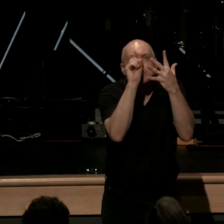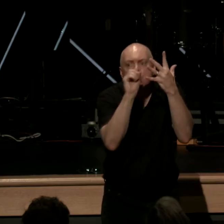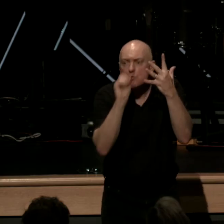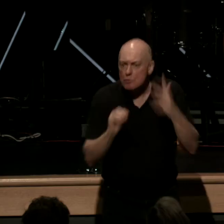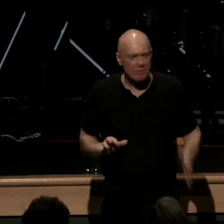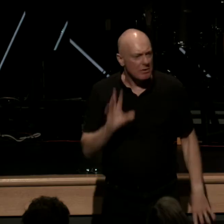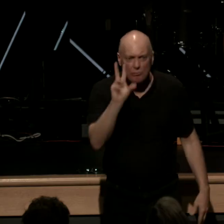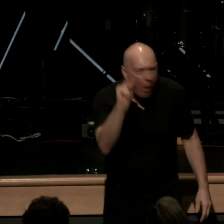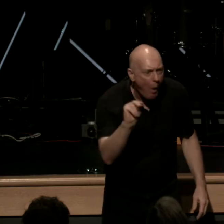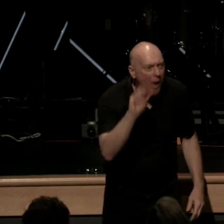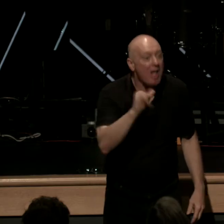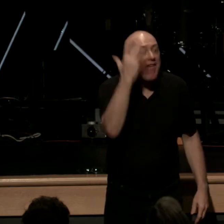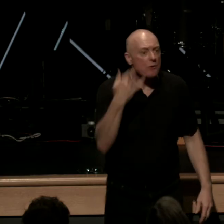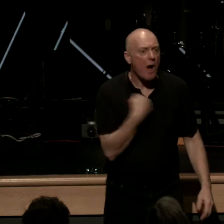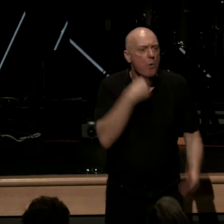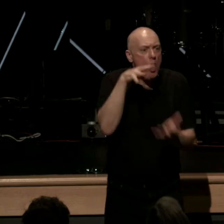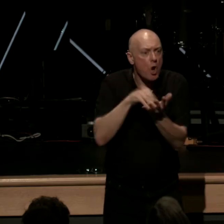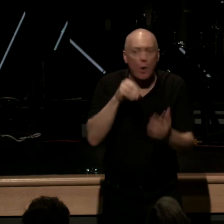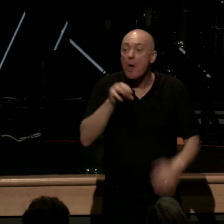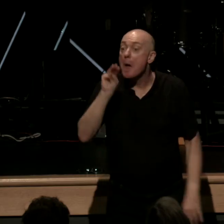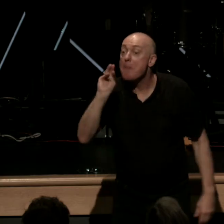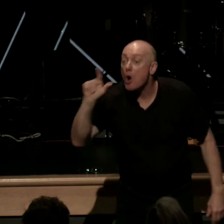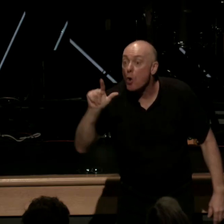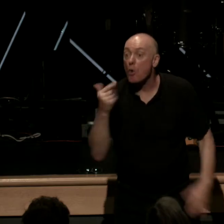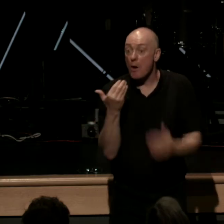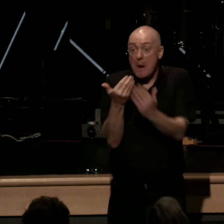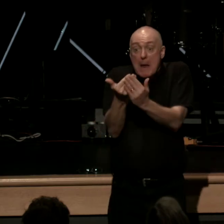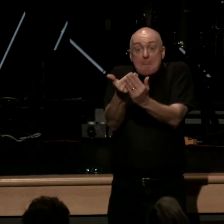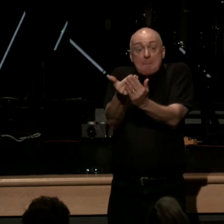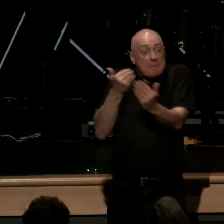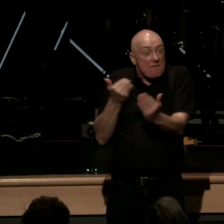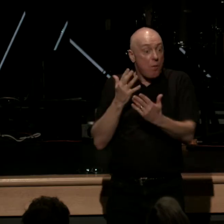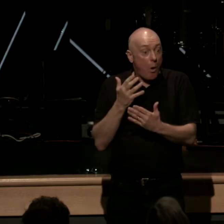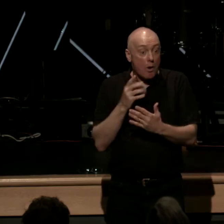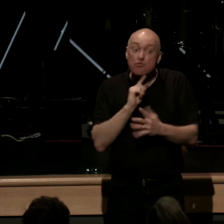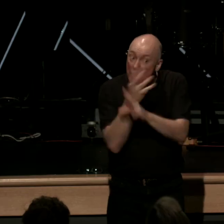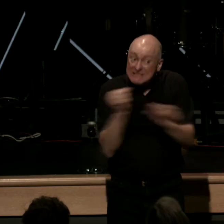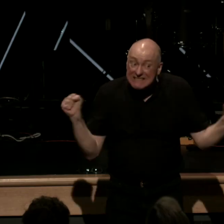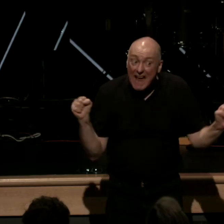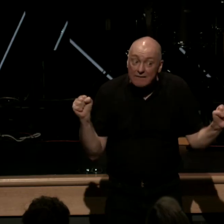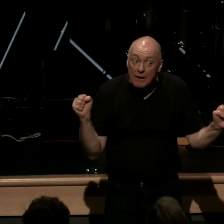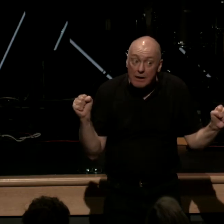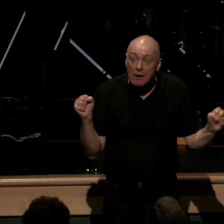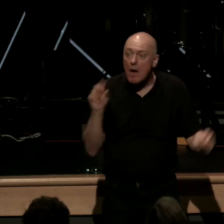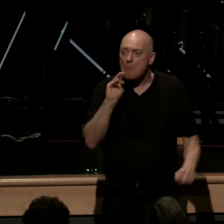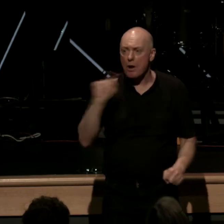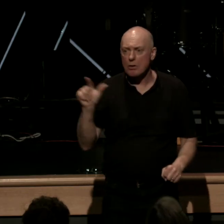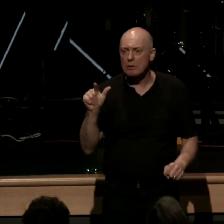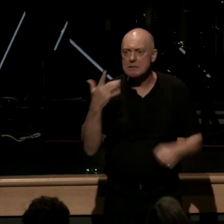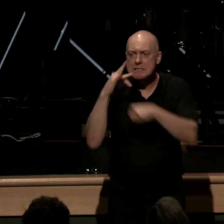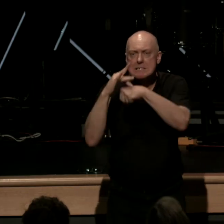this is why we have learned that Martin Luther before he was truly saved he was obsessed with his sin